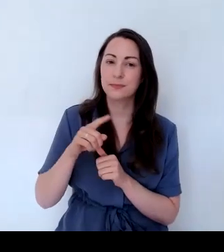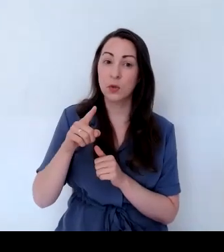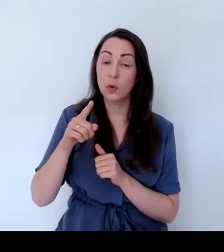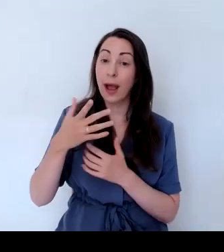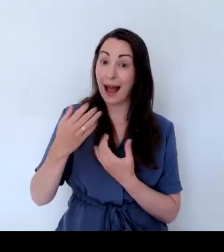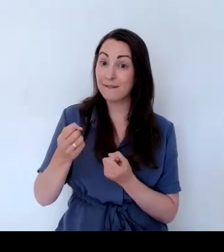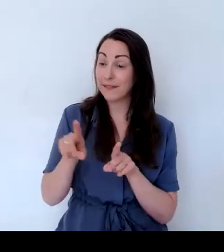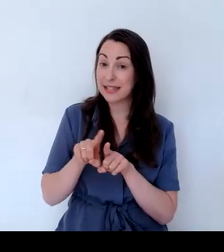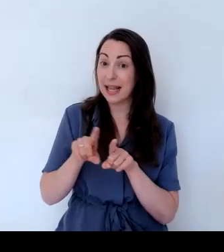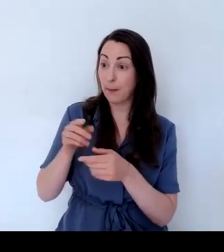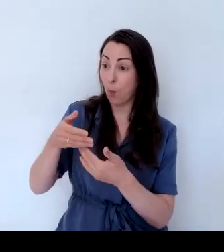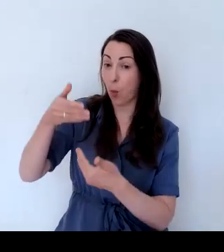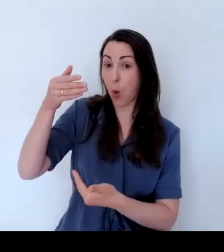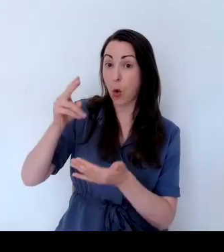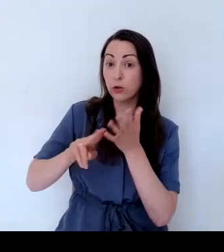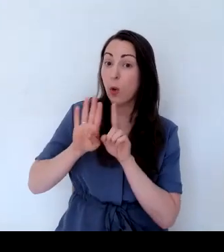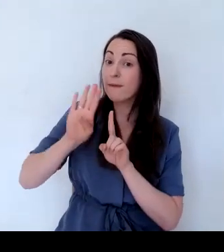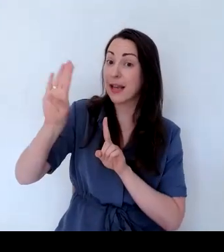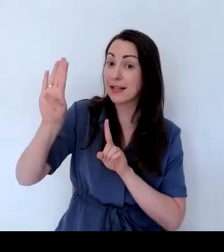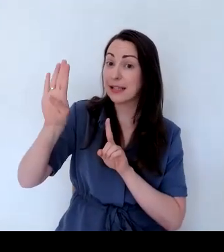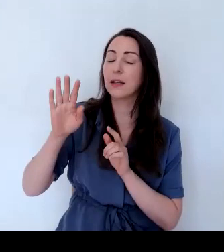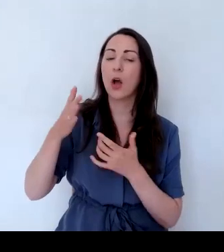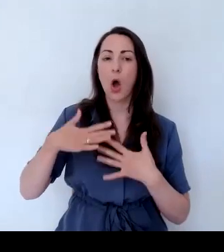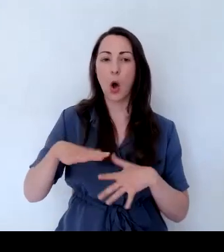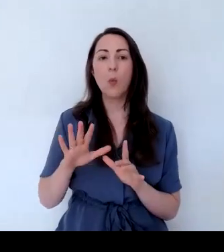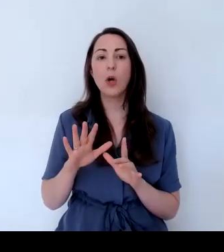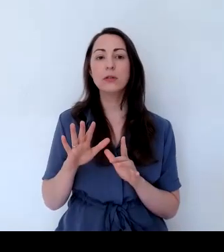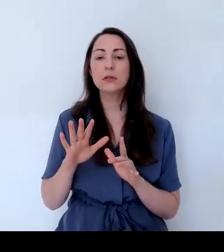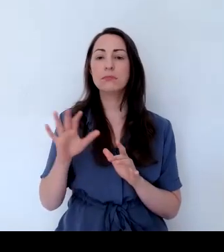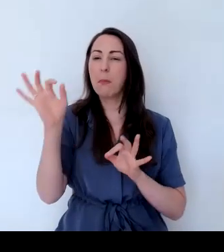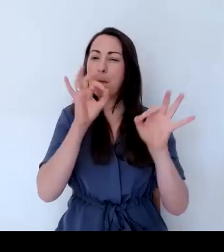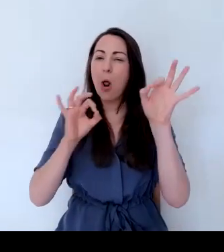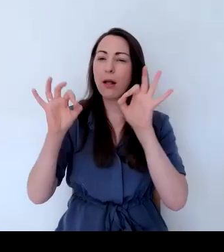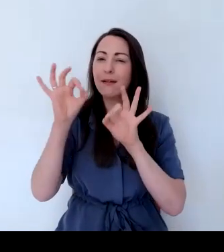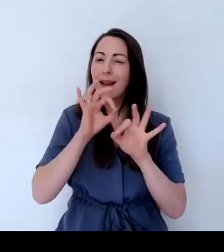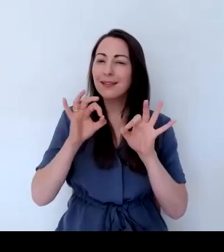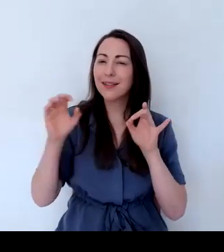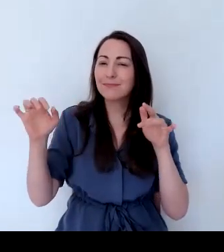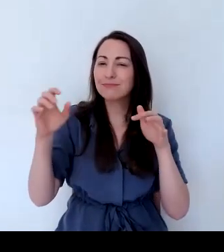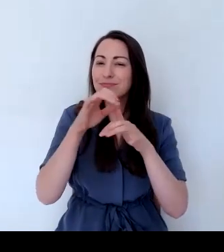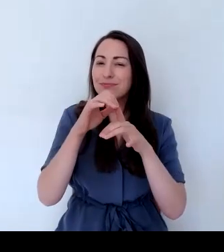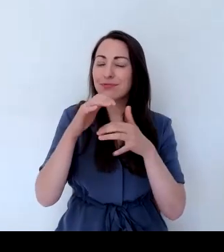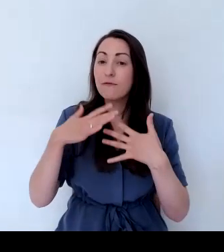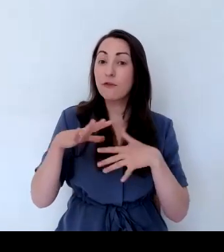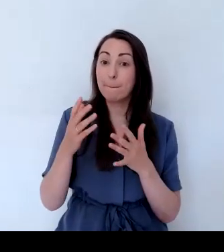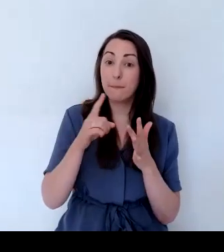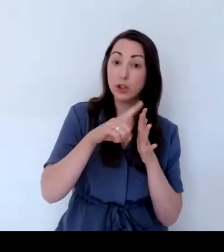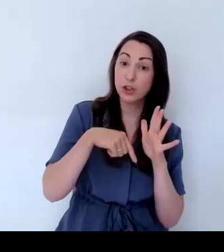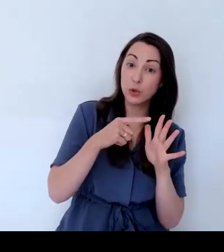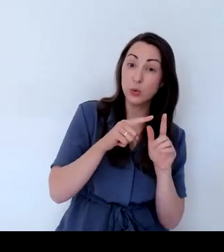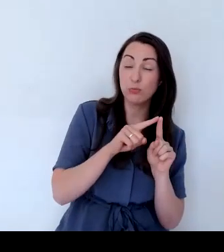pollinators all the way from, I would say June, right through to the end of July. The